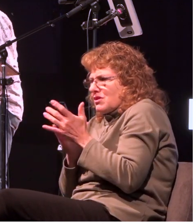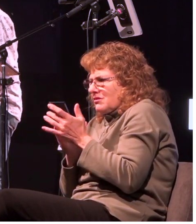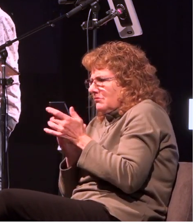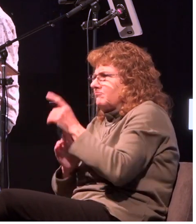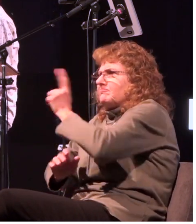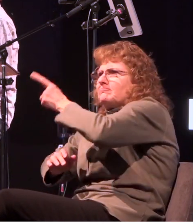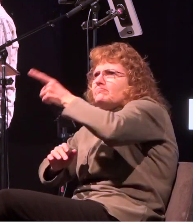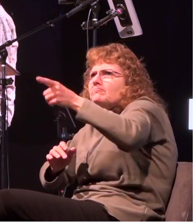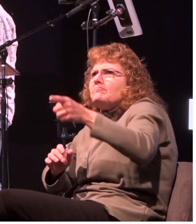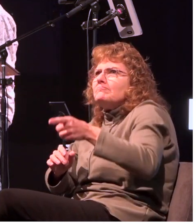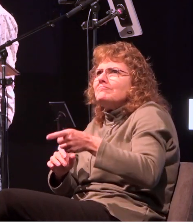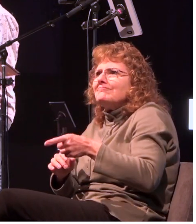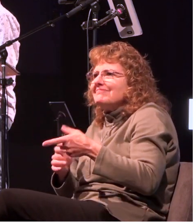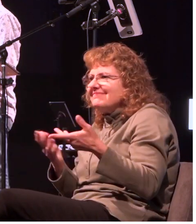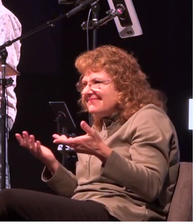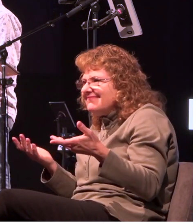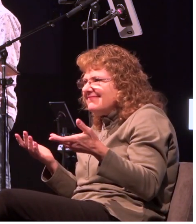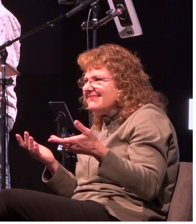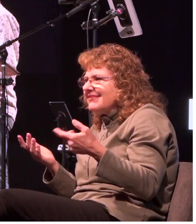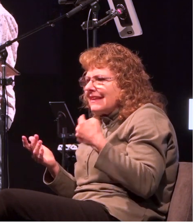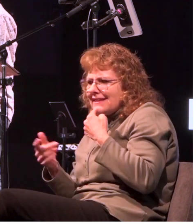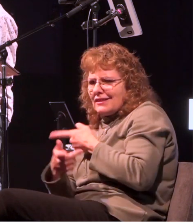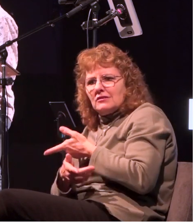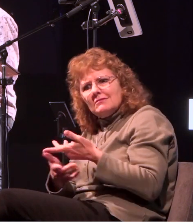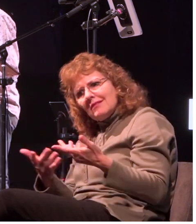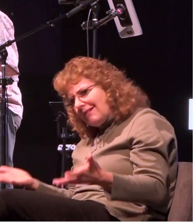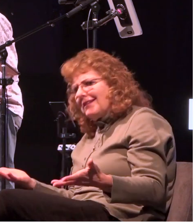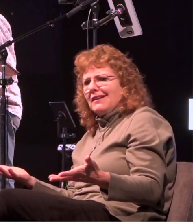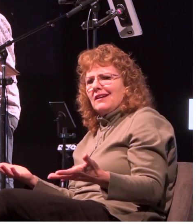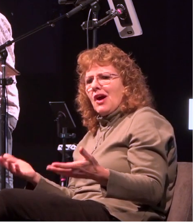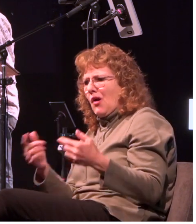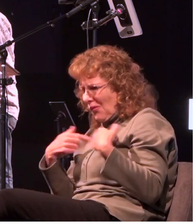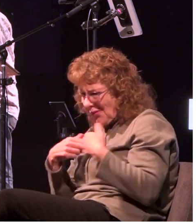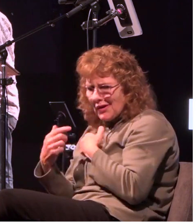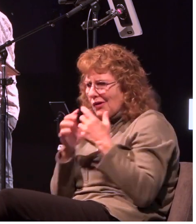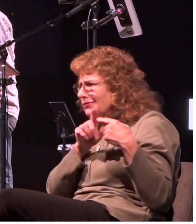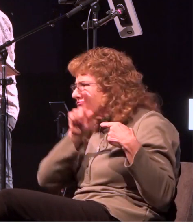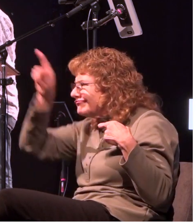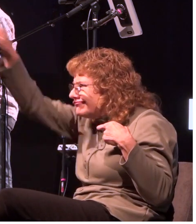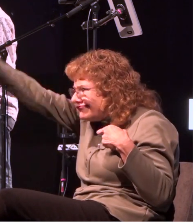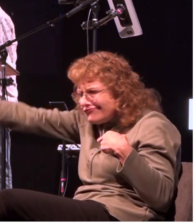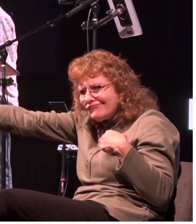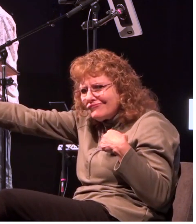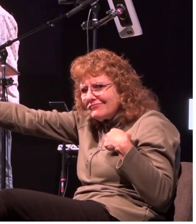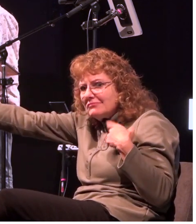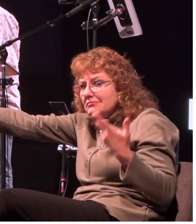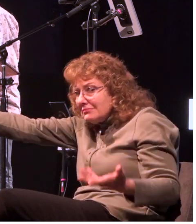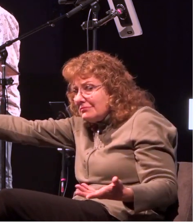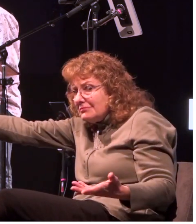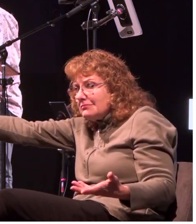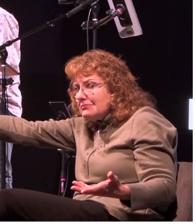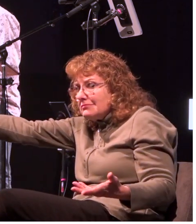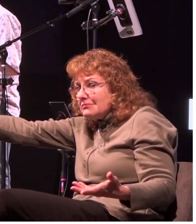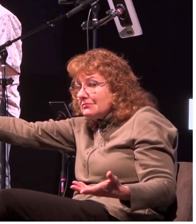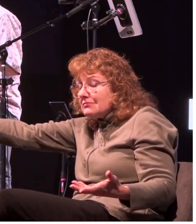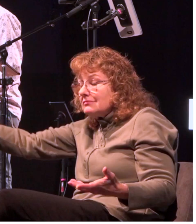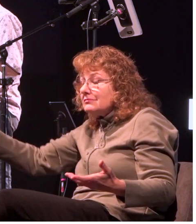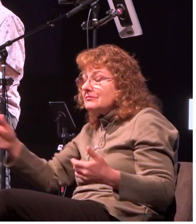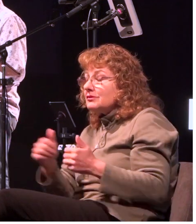off with him telling them we're going to the other side right jesus had said this is how it's gonna